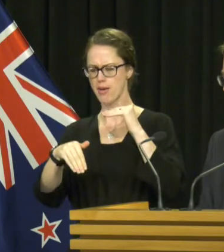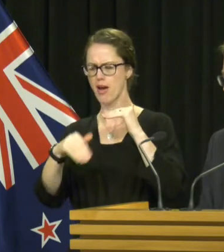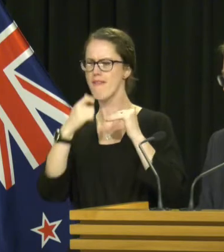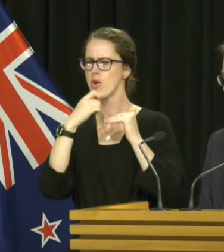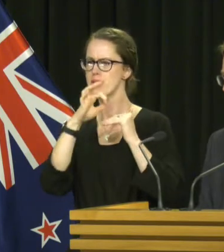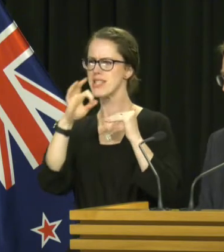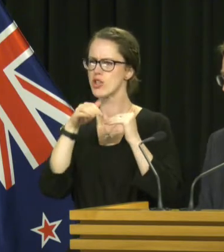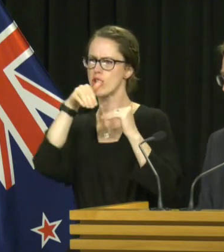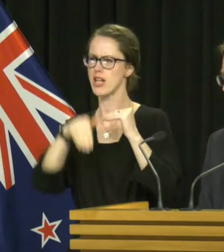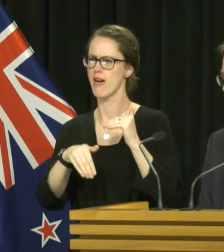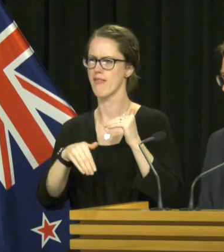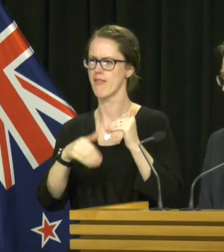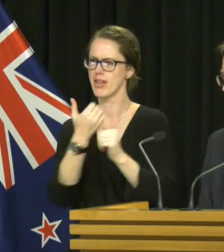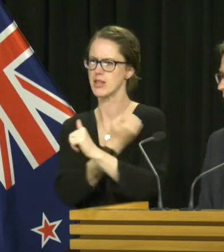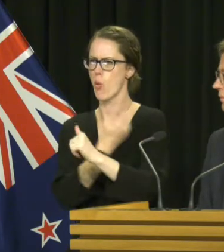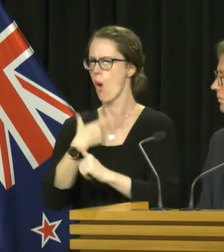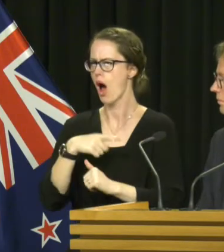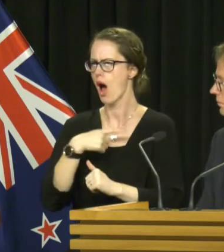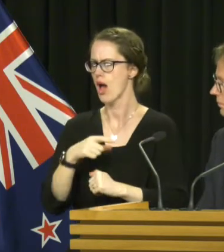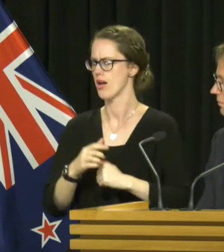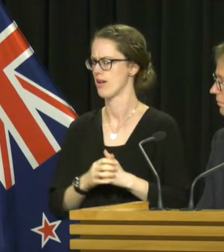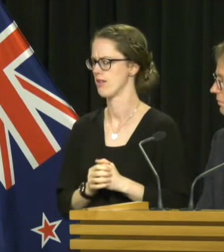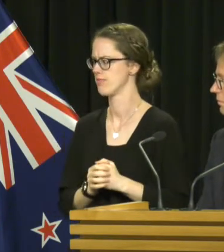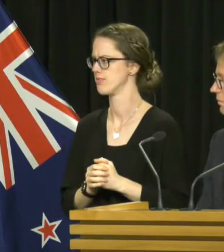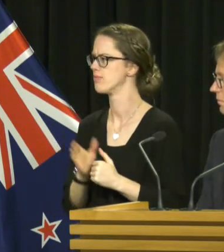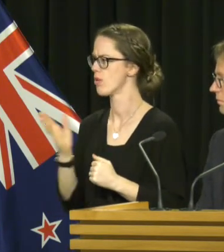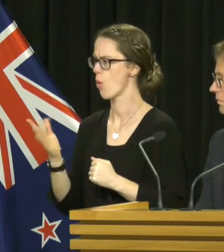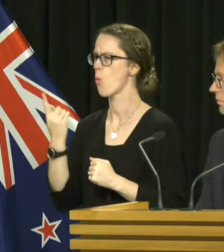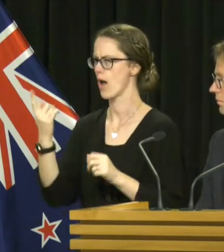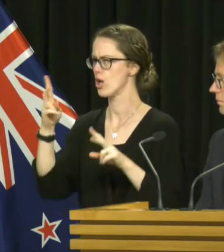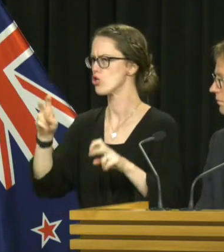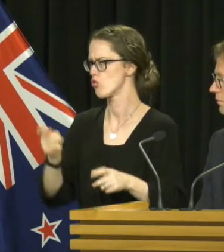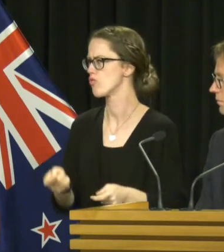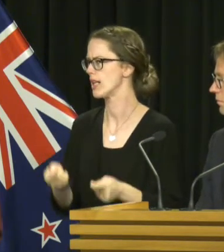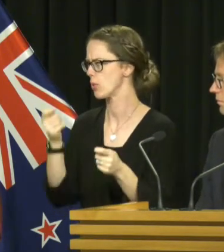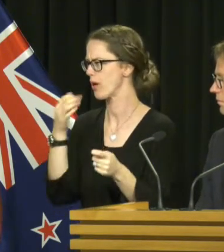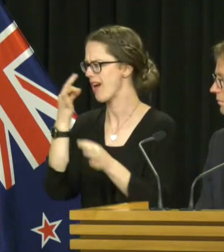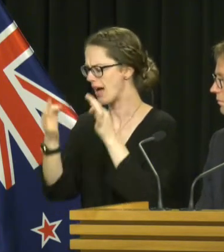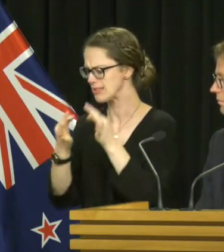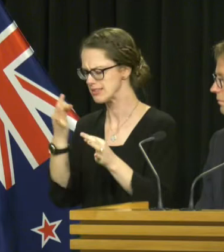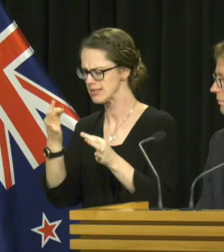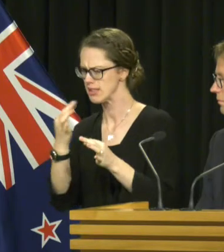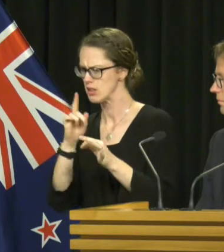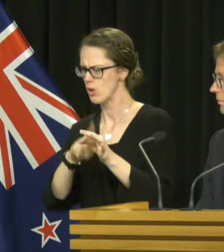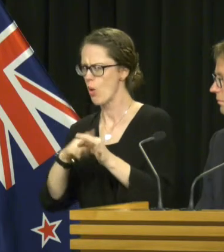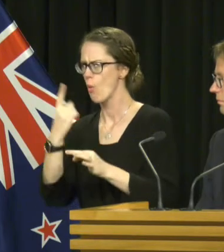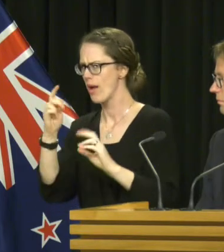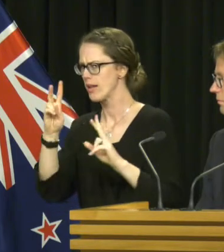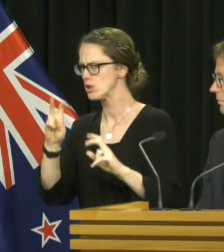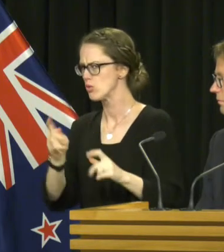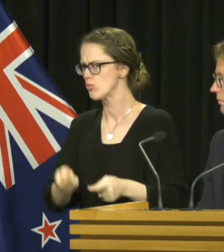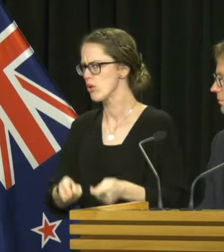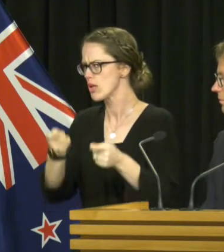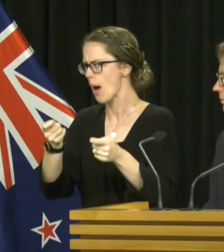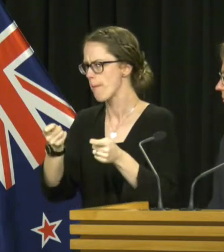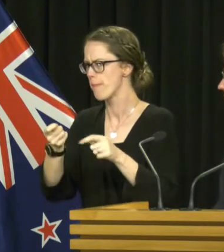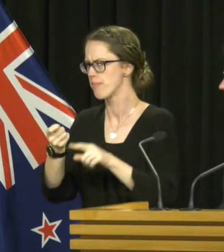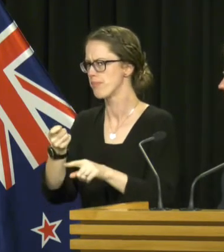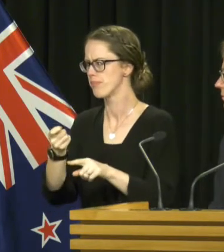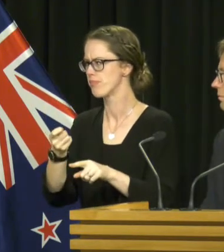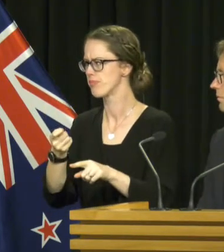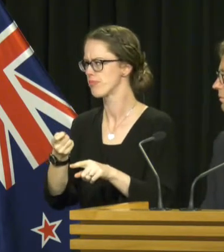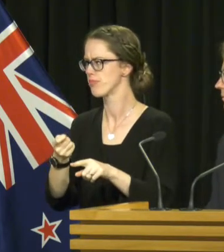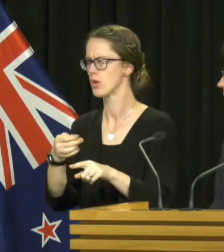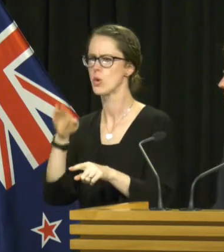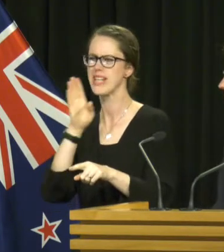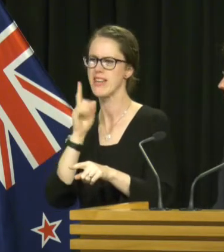a few percentage points? Yeah, and one of the issues that actually has been raised, and we've asked this question, one of the issues that's been raised with us, and you'll hear in